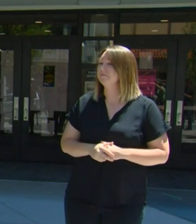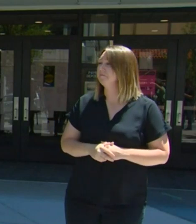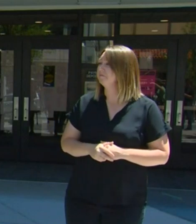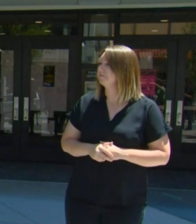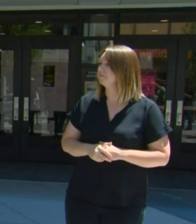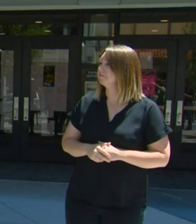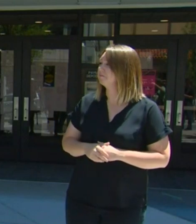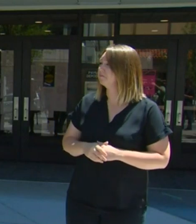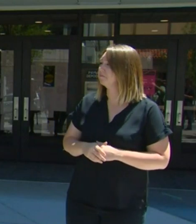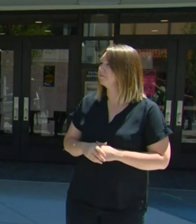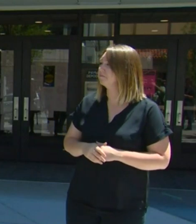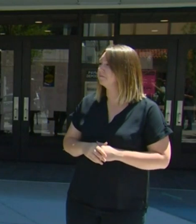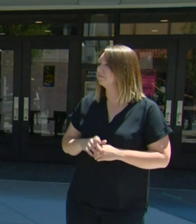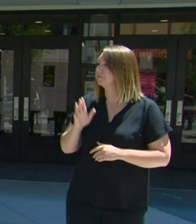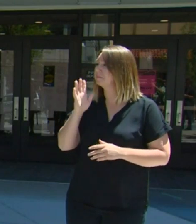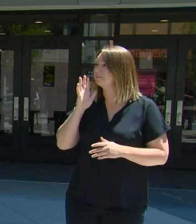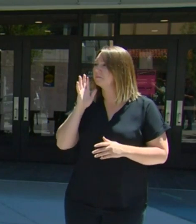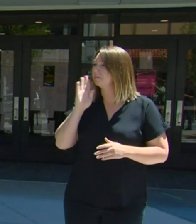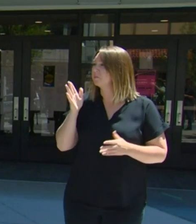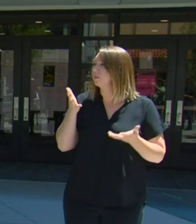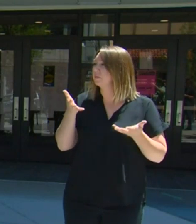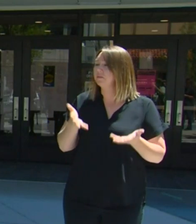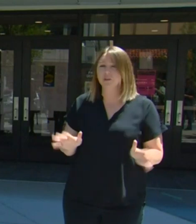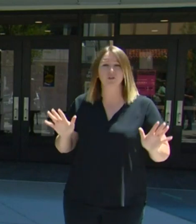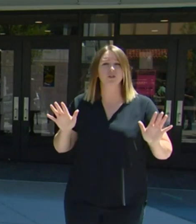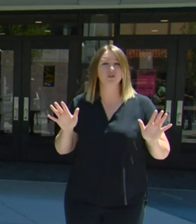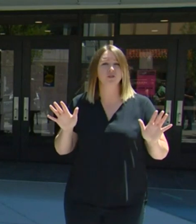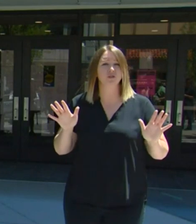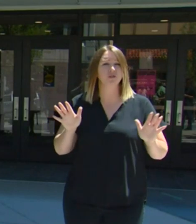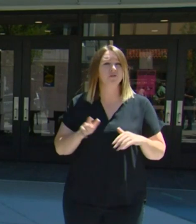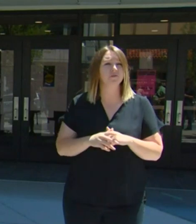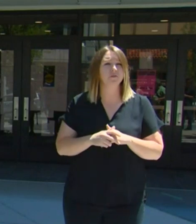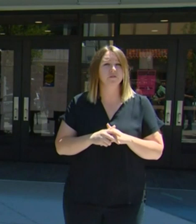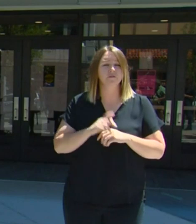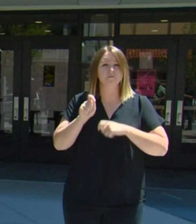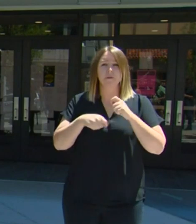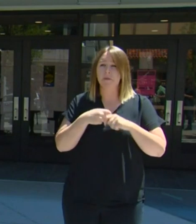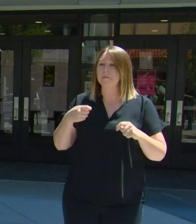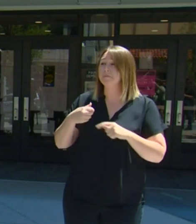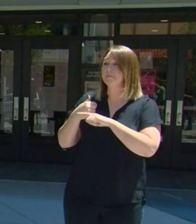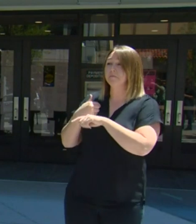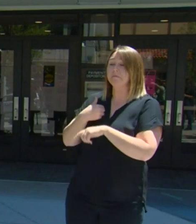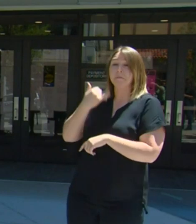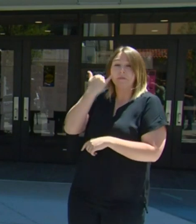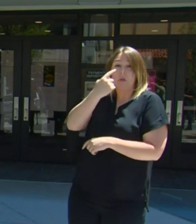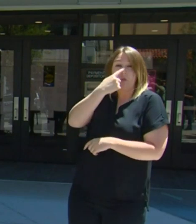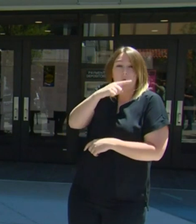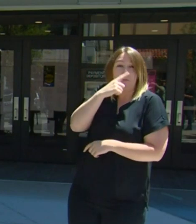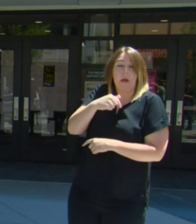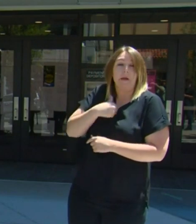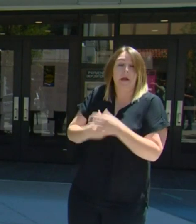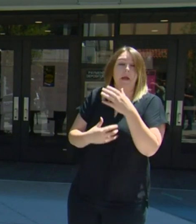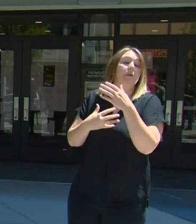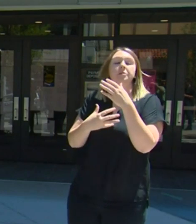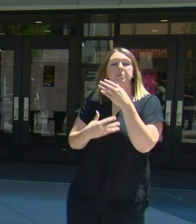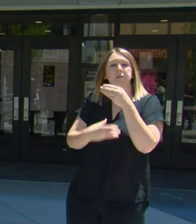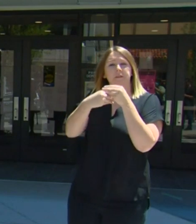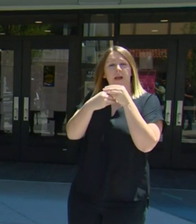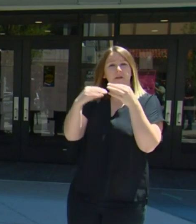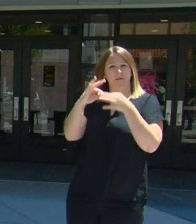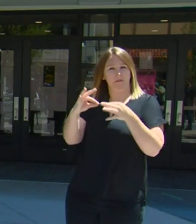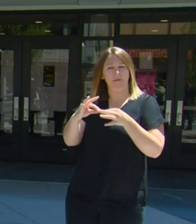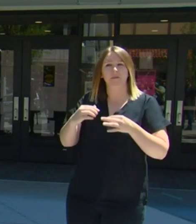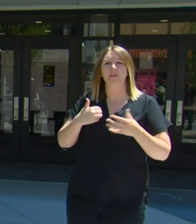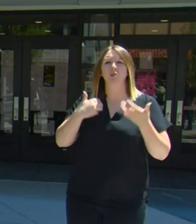If I could make one last statement, uh, not to draw too